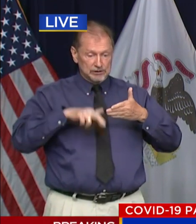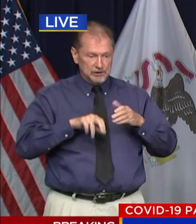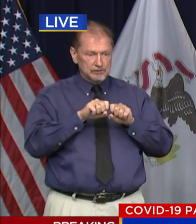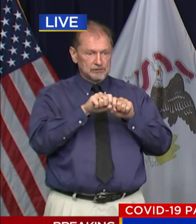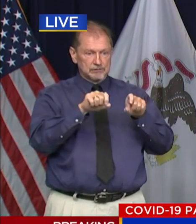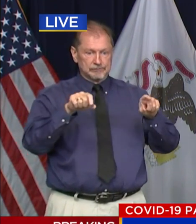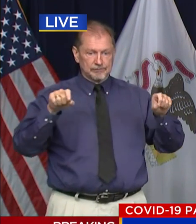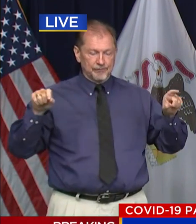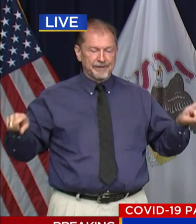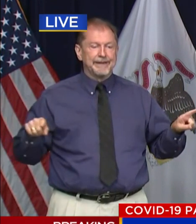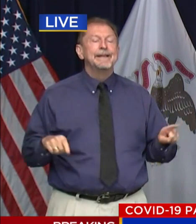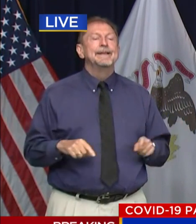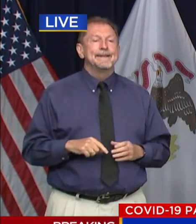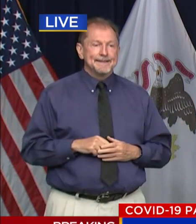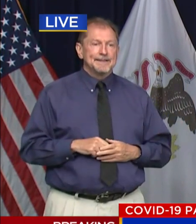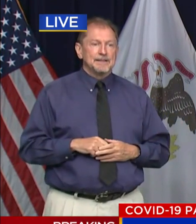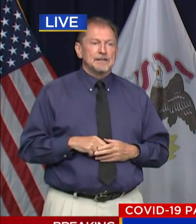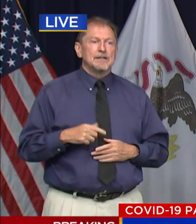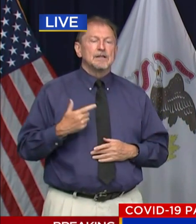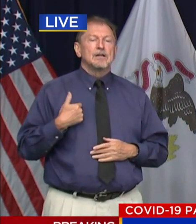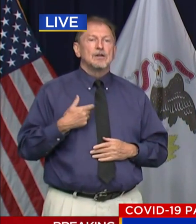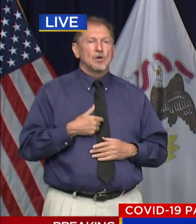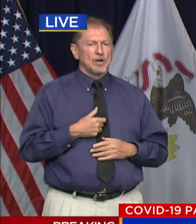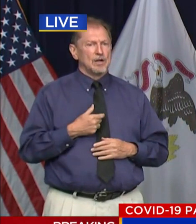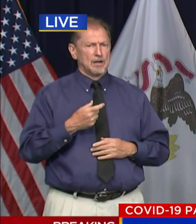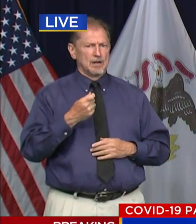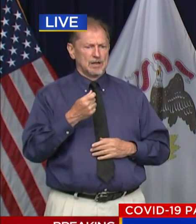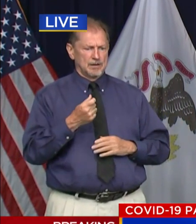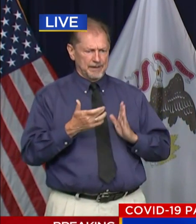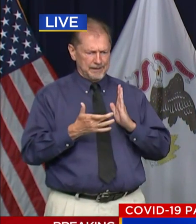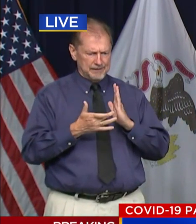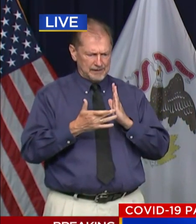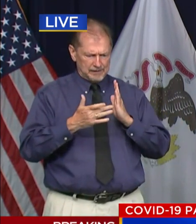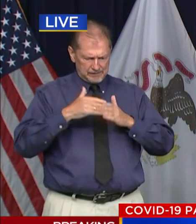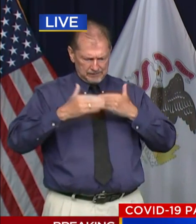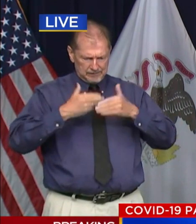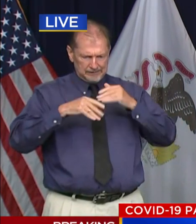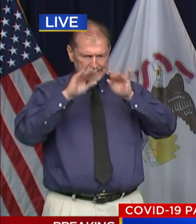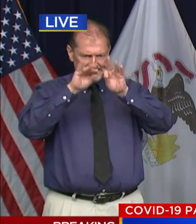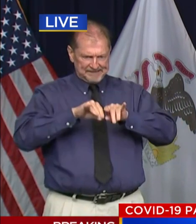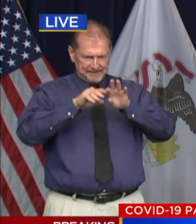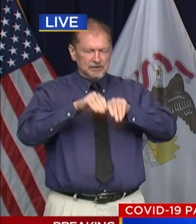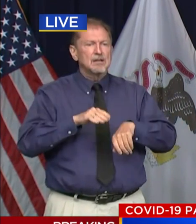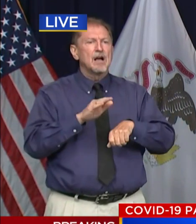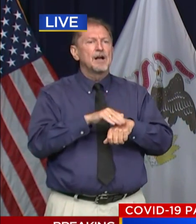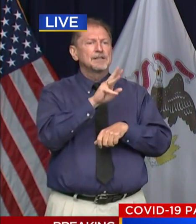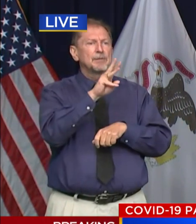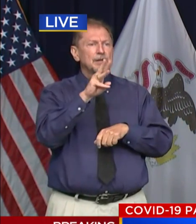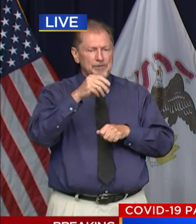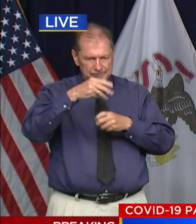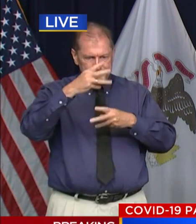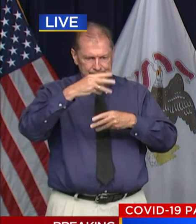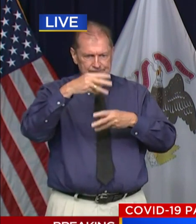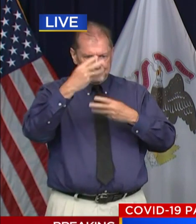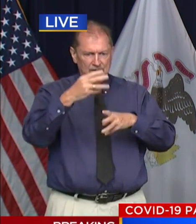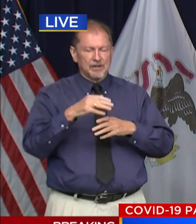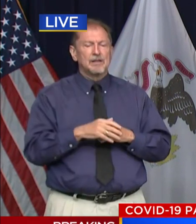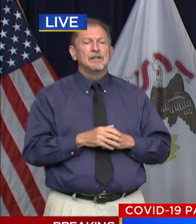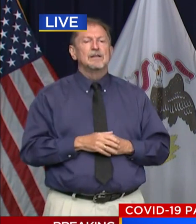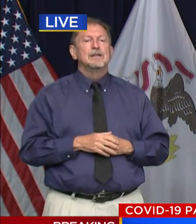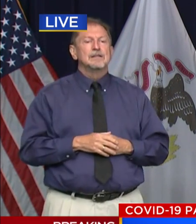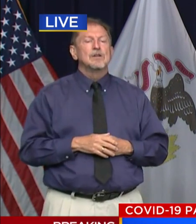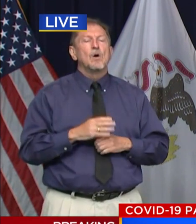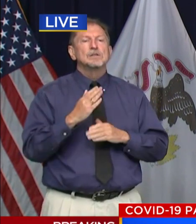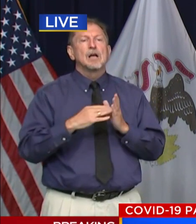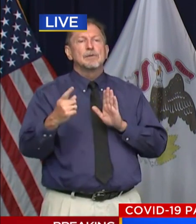tested, we are experiencing a minor tech issue in the data processing system that we use to report out tests publicly.